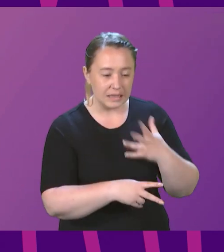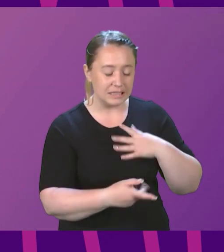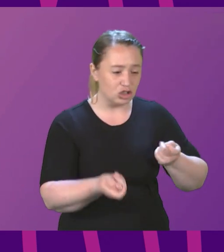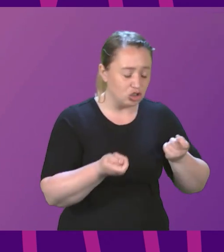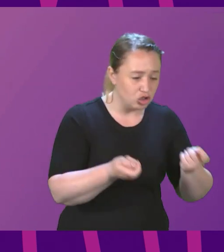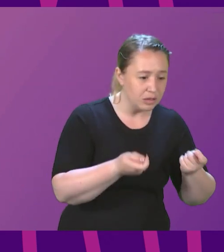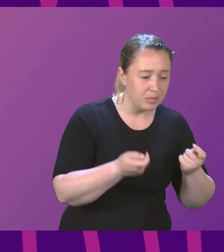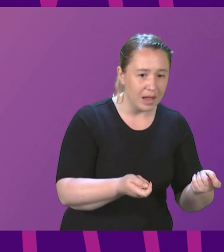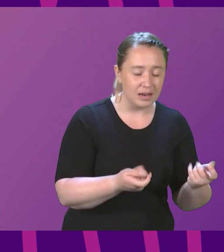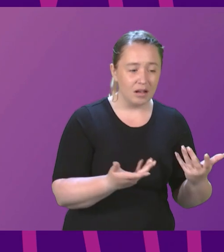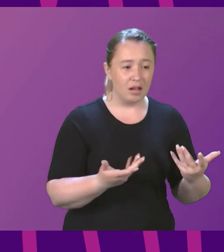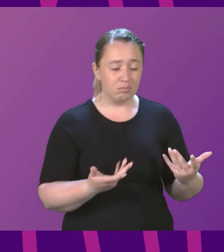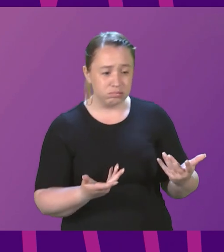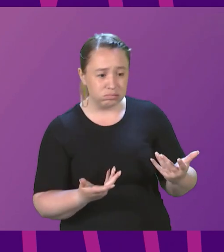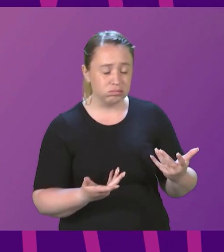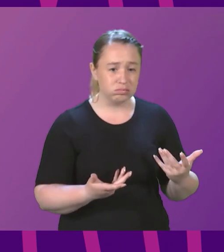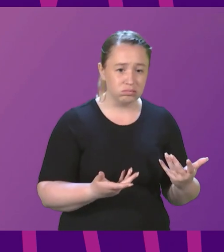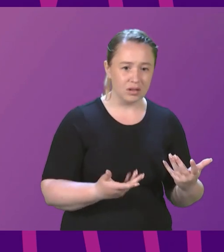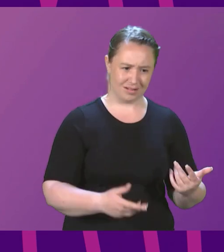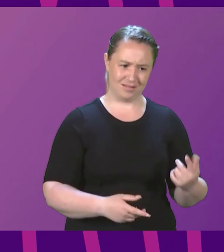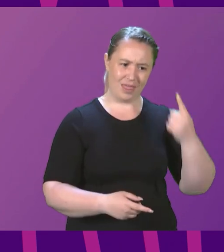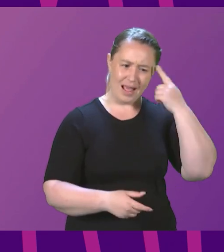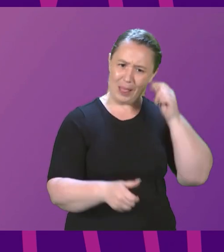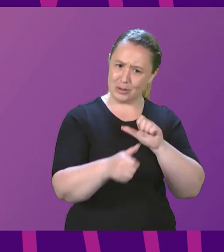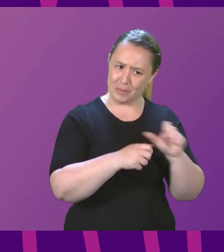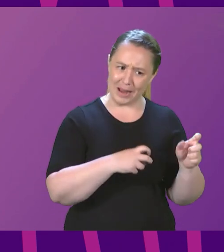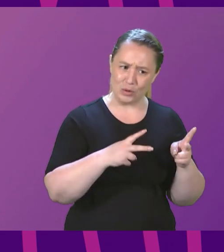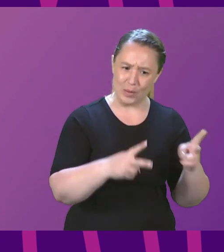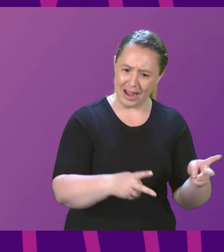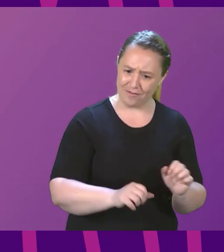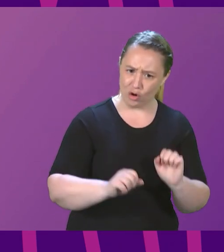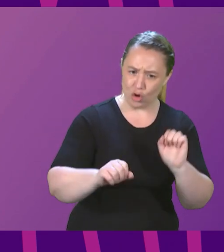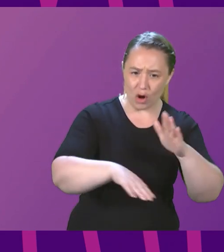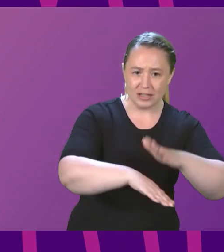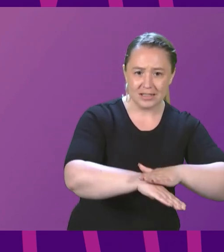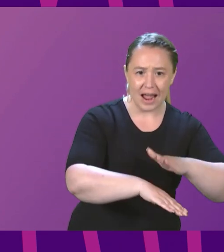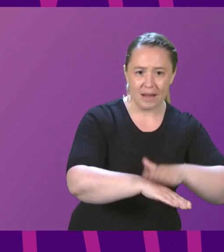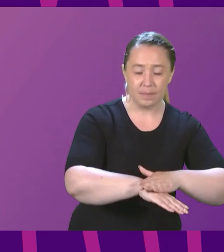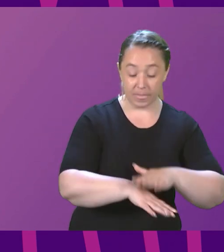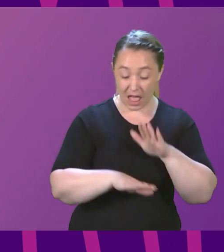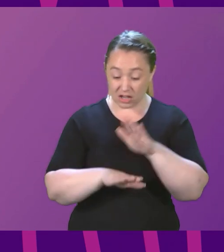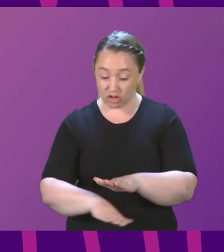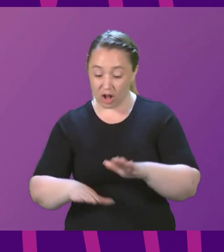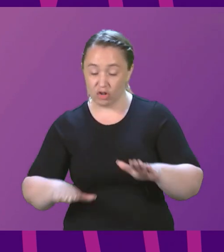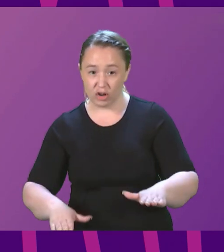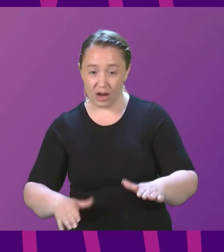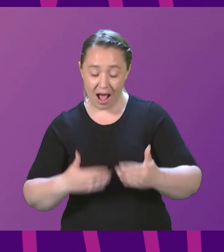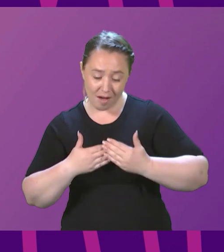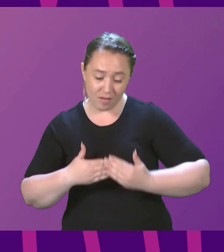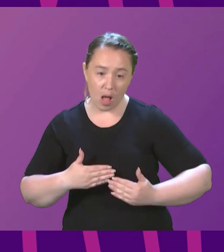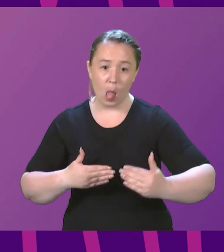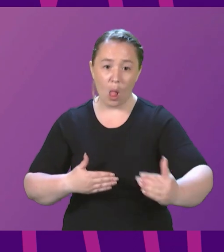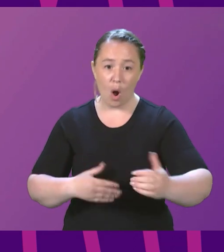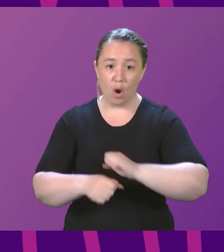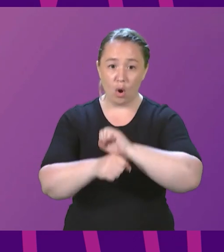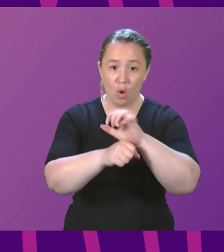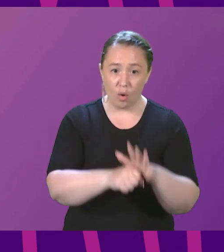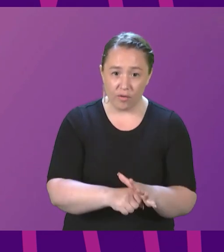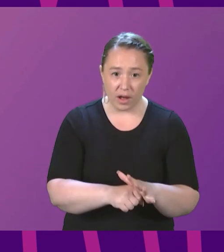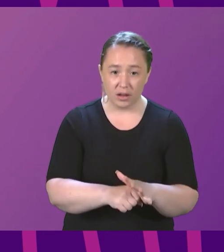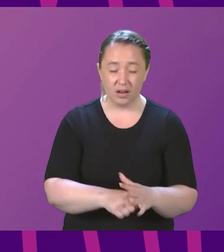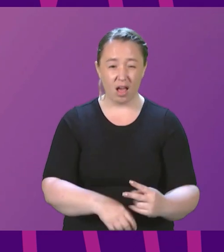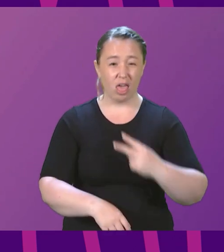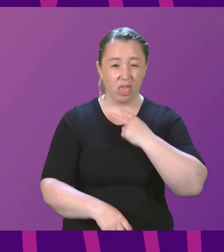better uses of our time. Those children suffering long Covid left disappointed after they waited to meet her